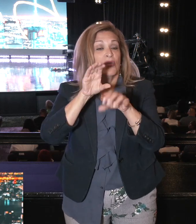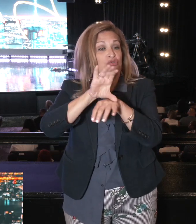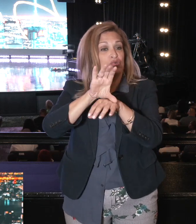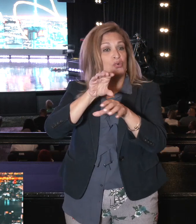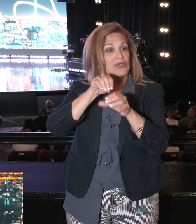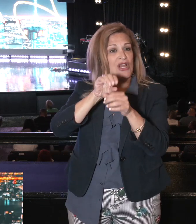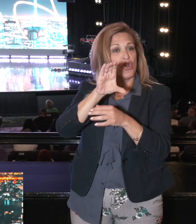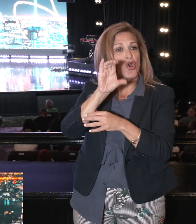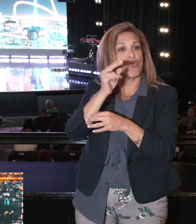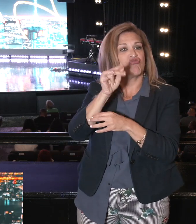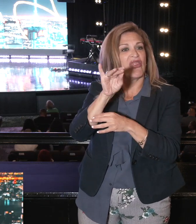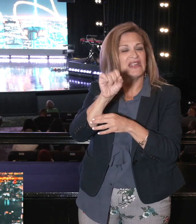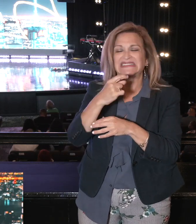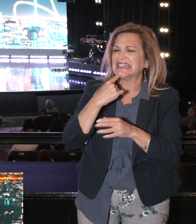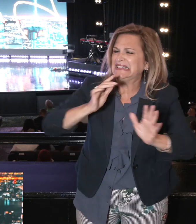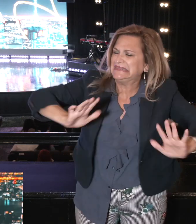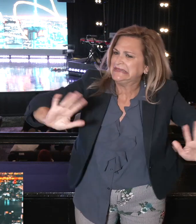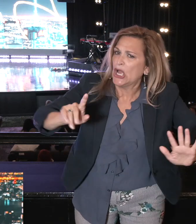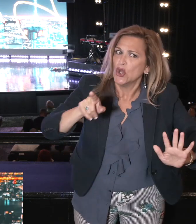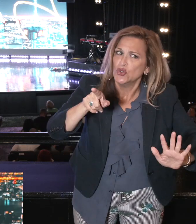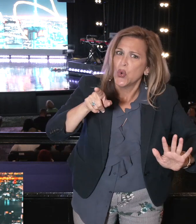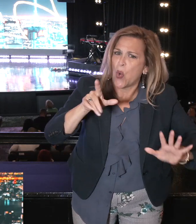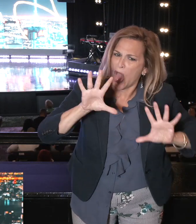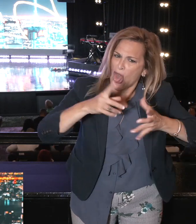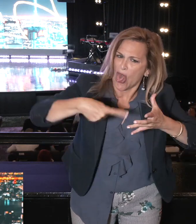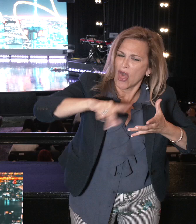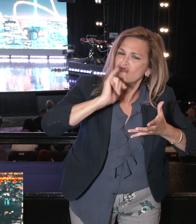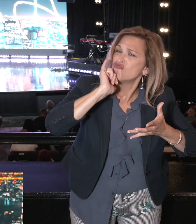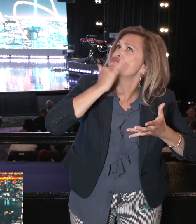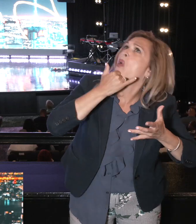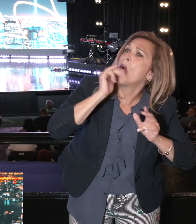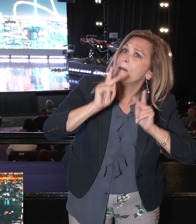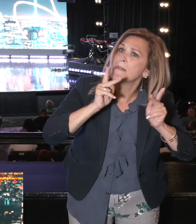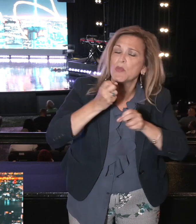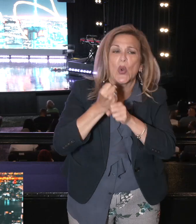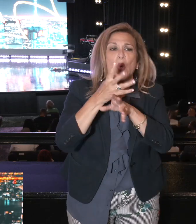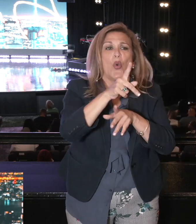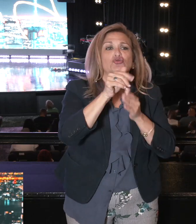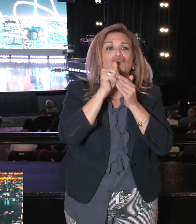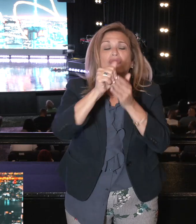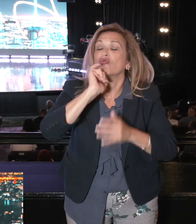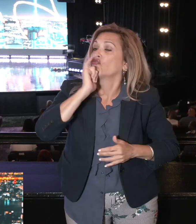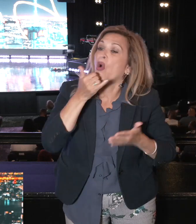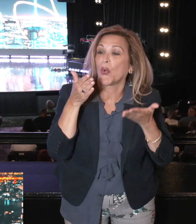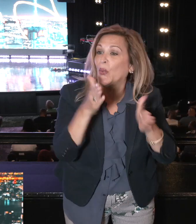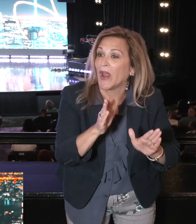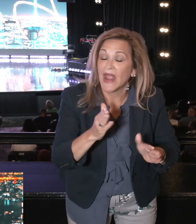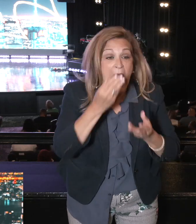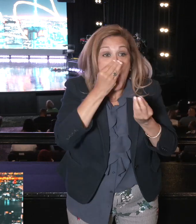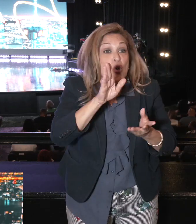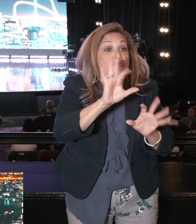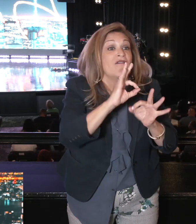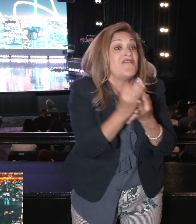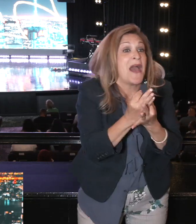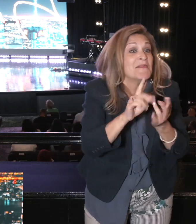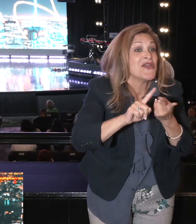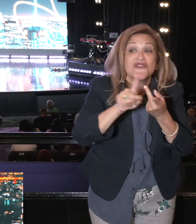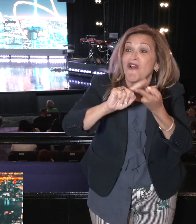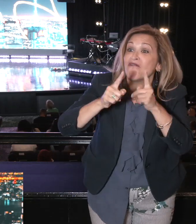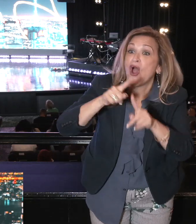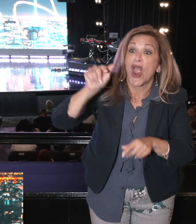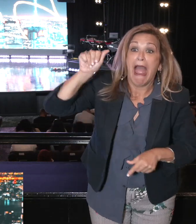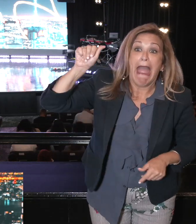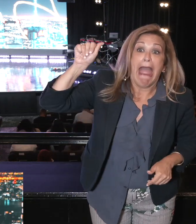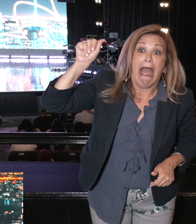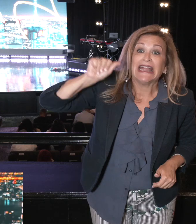be misguided. Don't be led astray. Bad company corrupts good character. I don't care if it's your family, your friends, your titi,